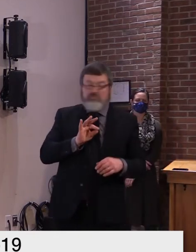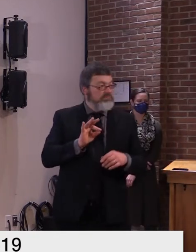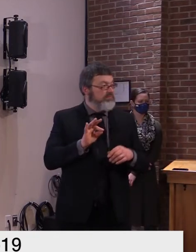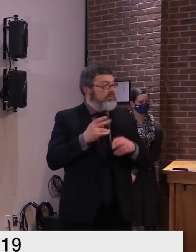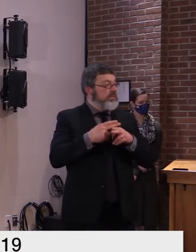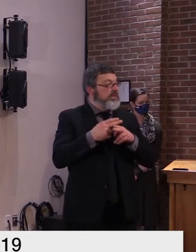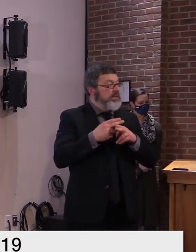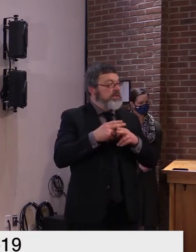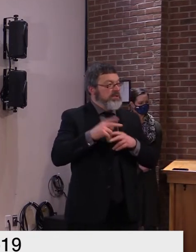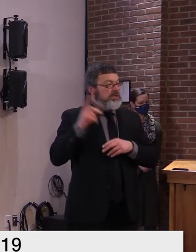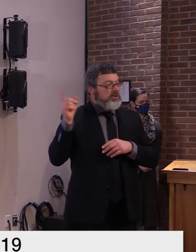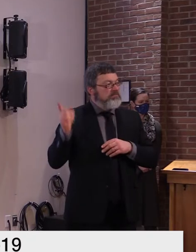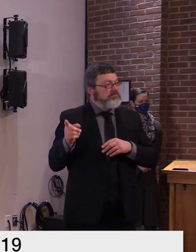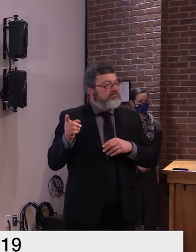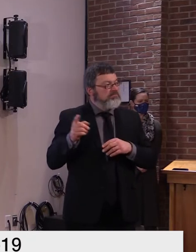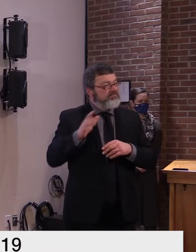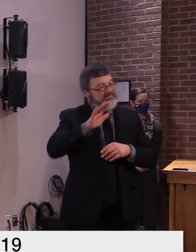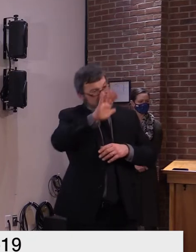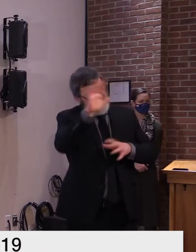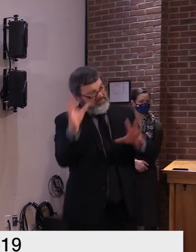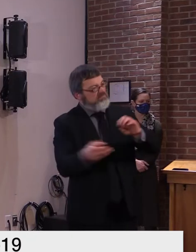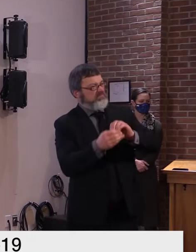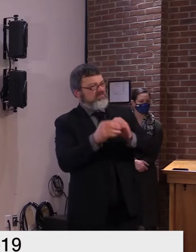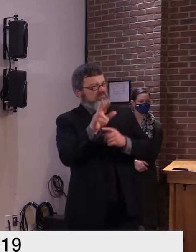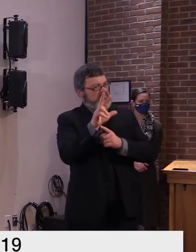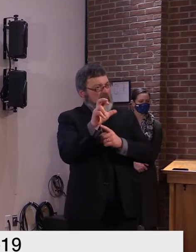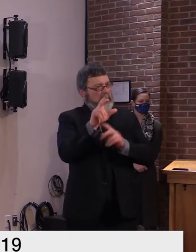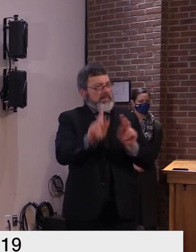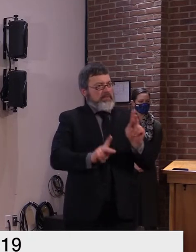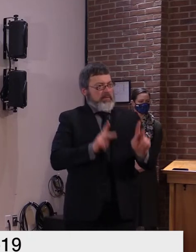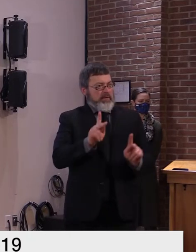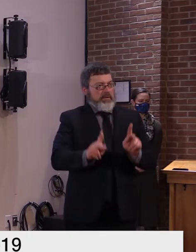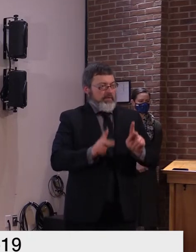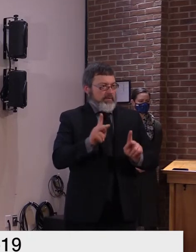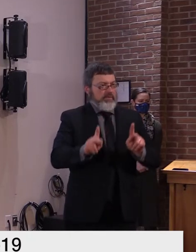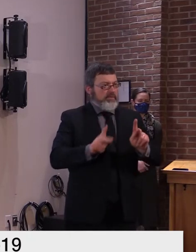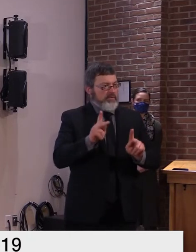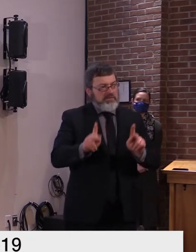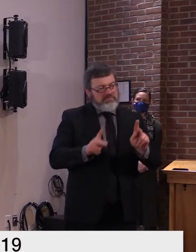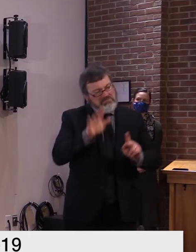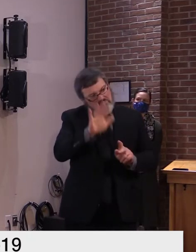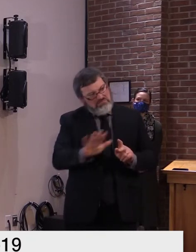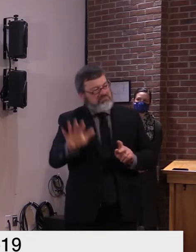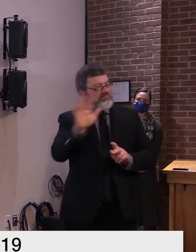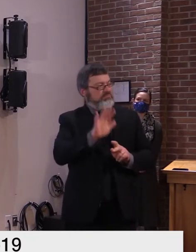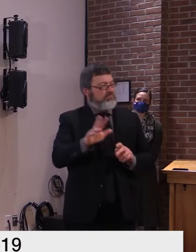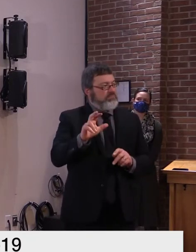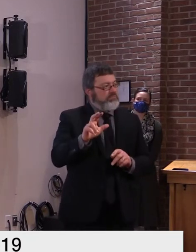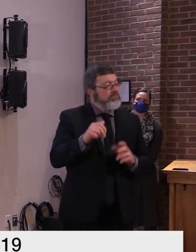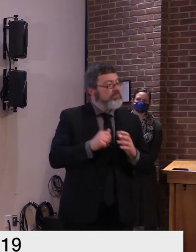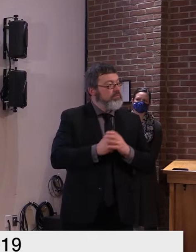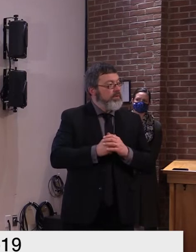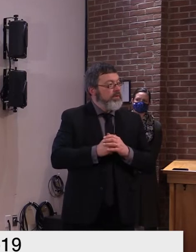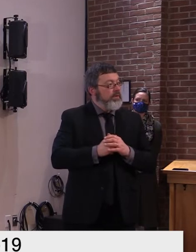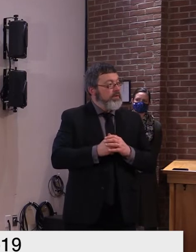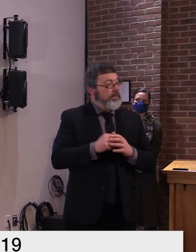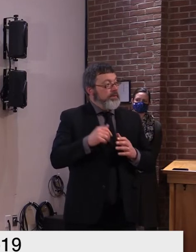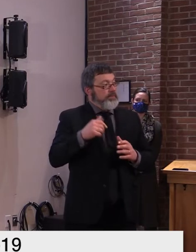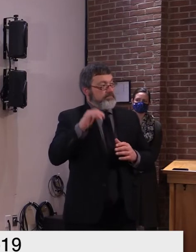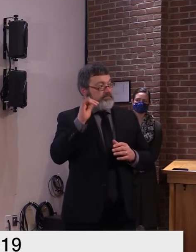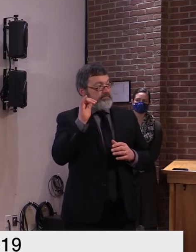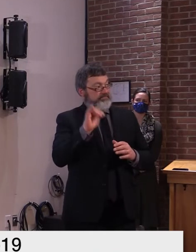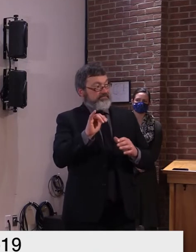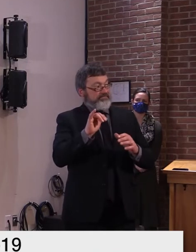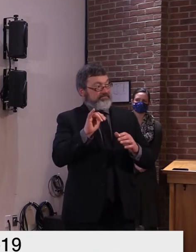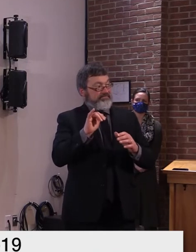two new sites with very small numbers of cases thus yet holiday house residential care home and our lady of